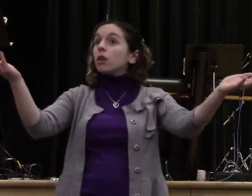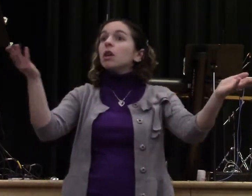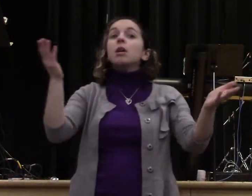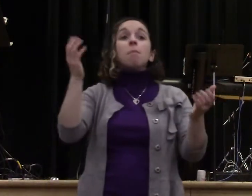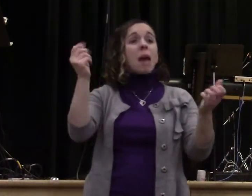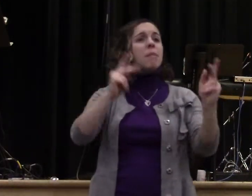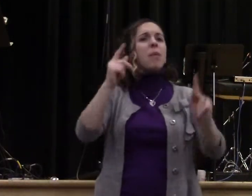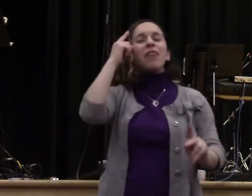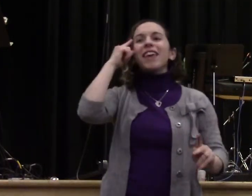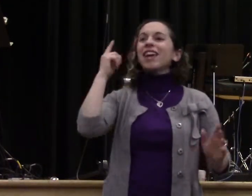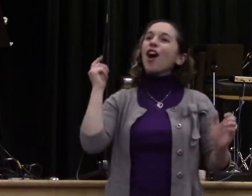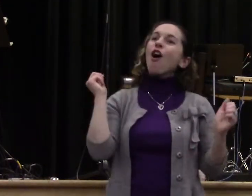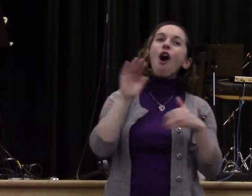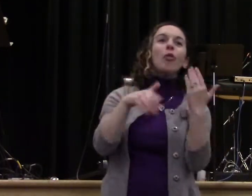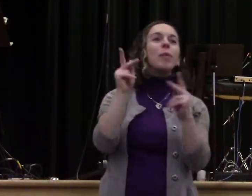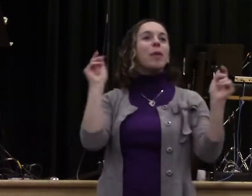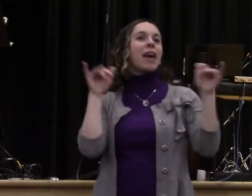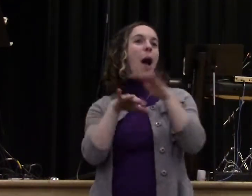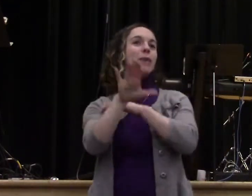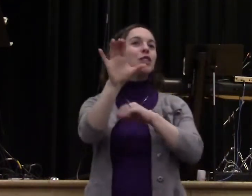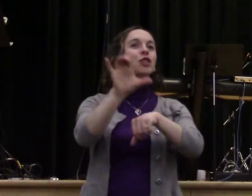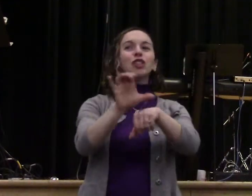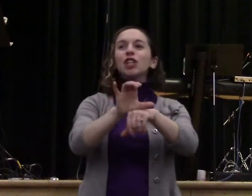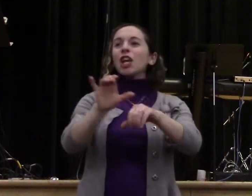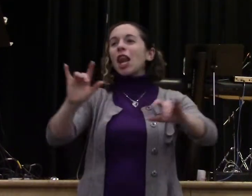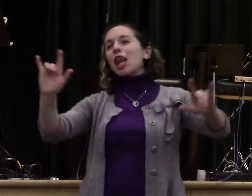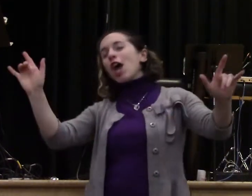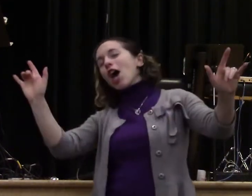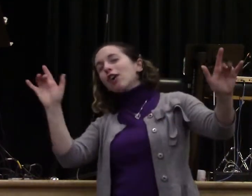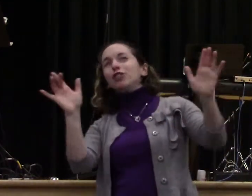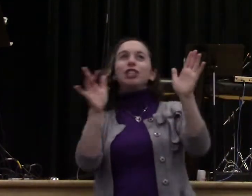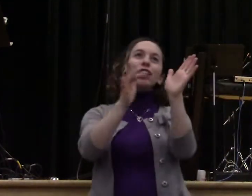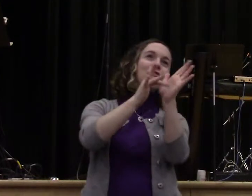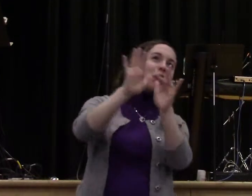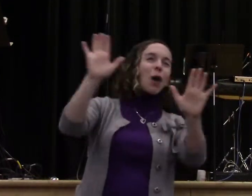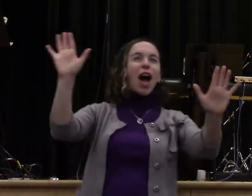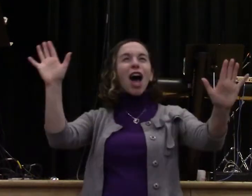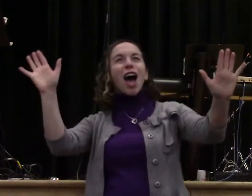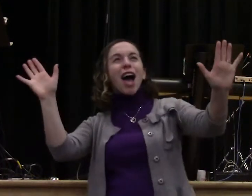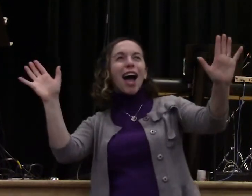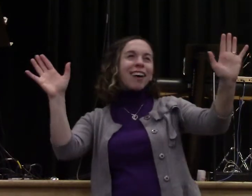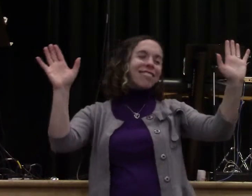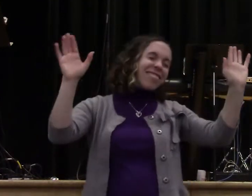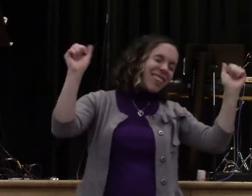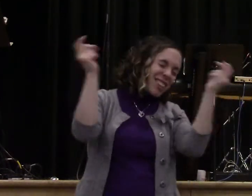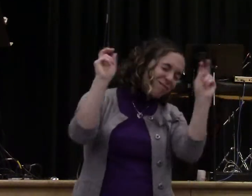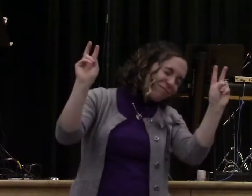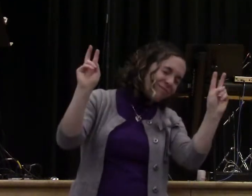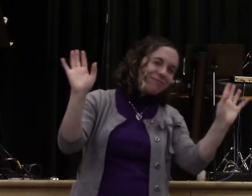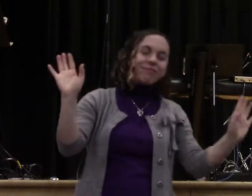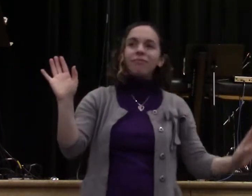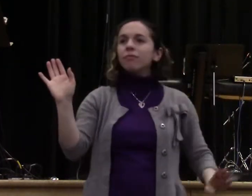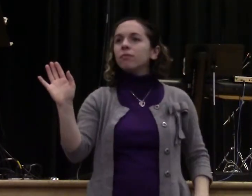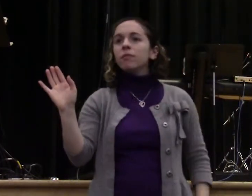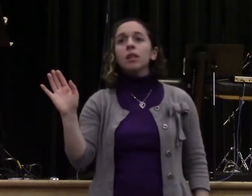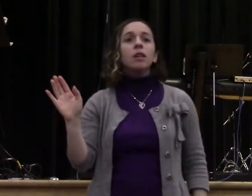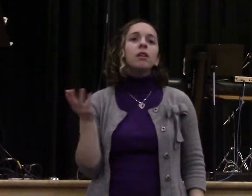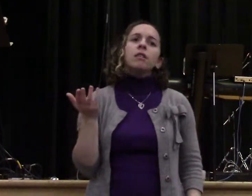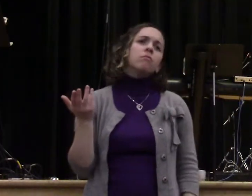love Jesus, that they'll all be sweet being kind to you and like you at every moment. It won't happen. There'll be people that